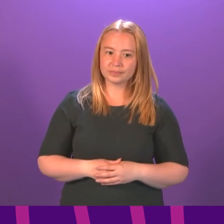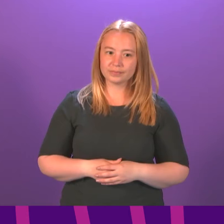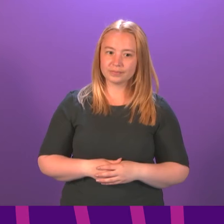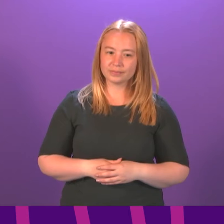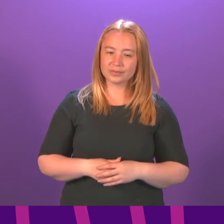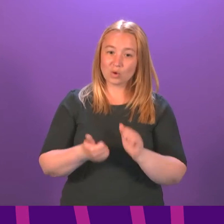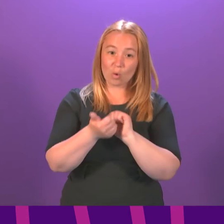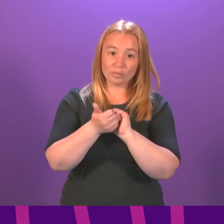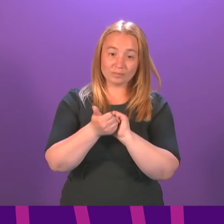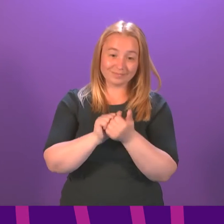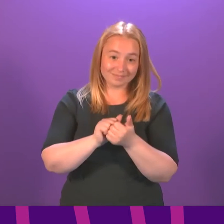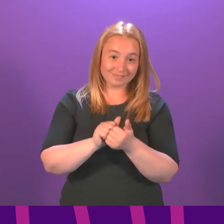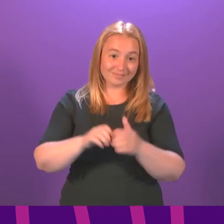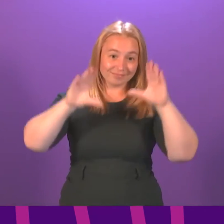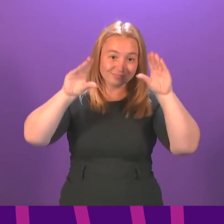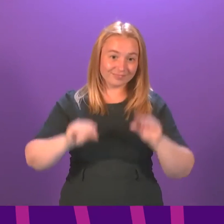Colleagues, that concludes topical questions.